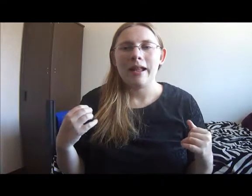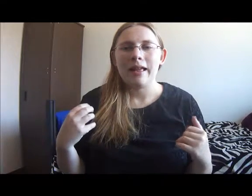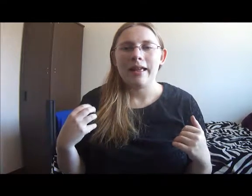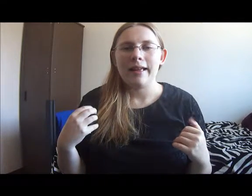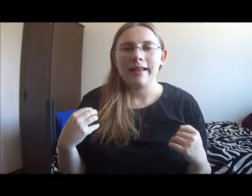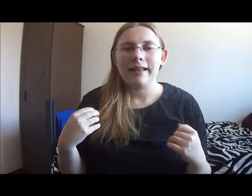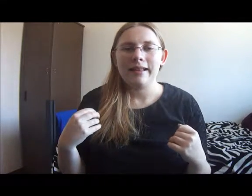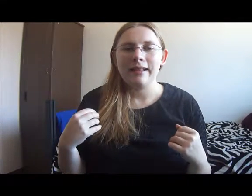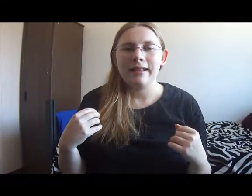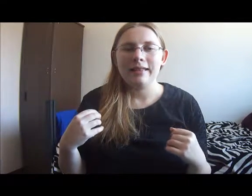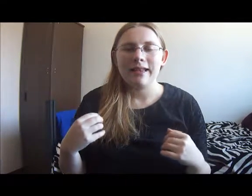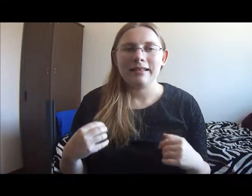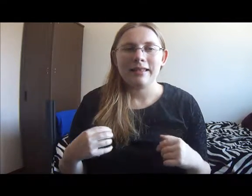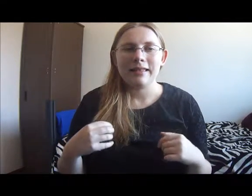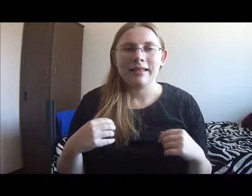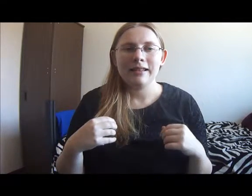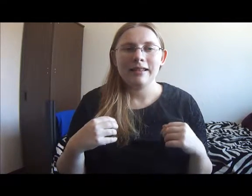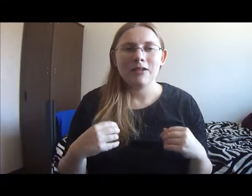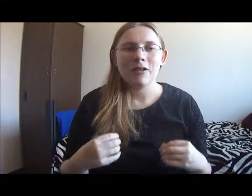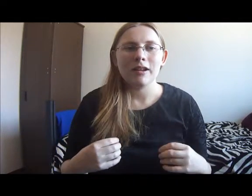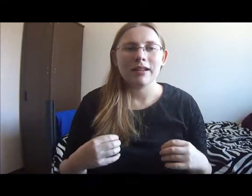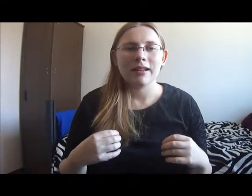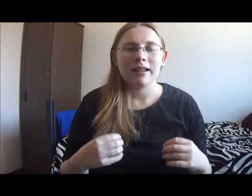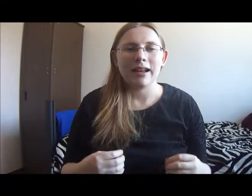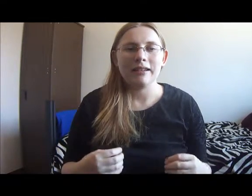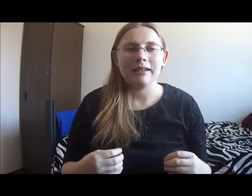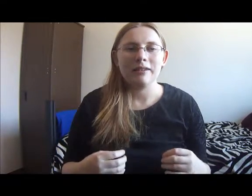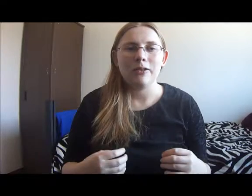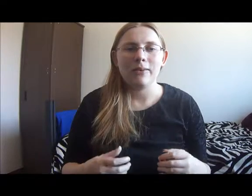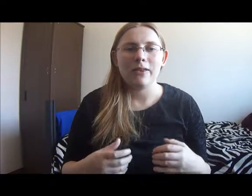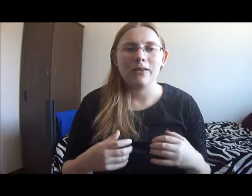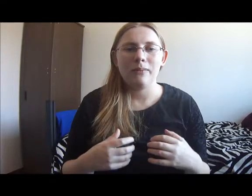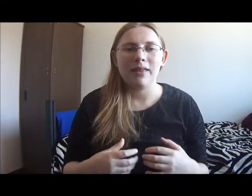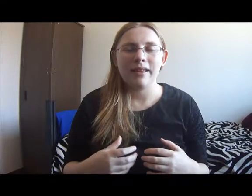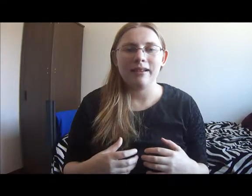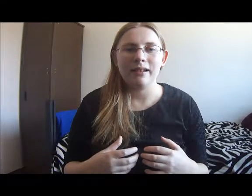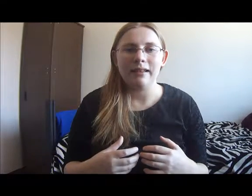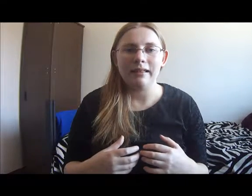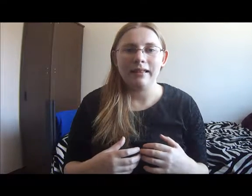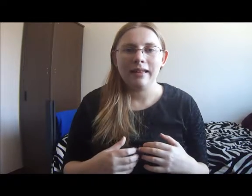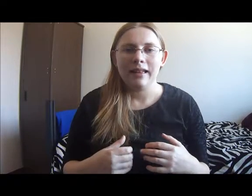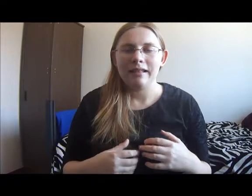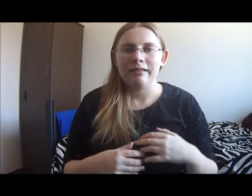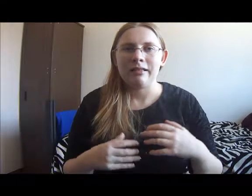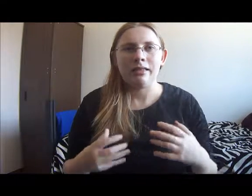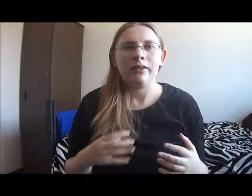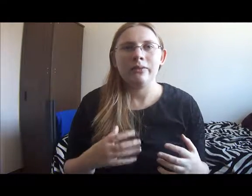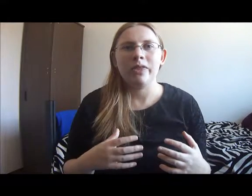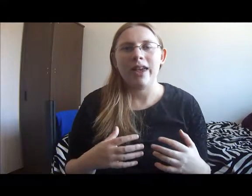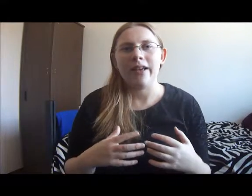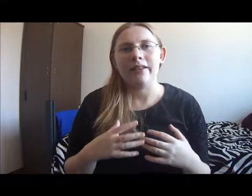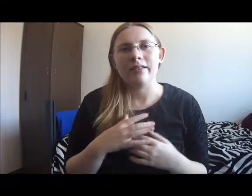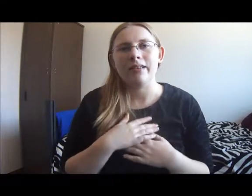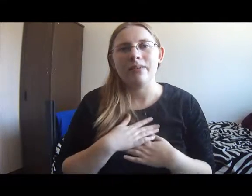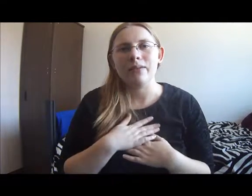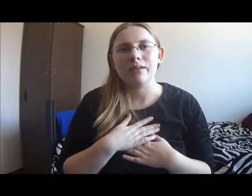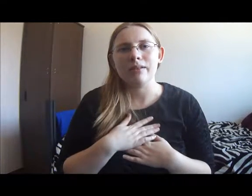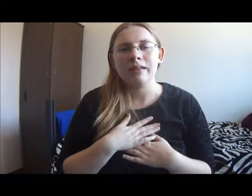that's not connected to this familiarity and this love that Harry suddenly feels